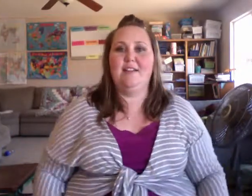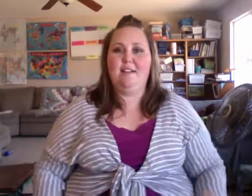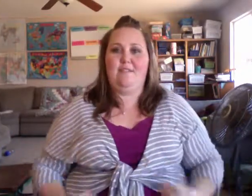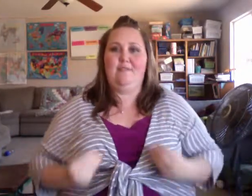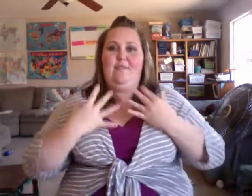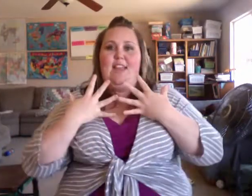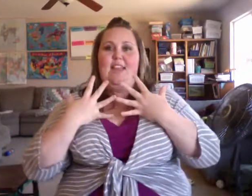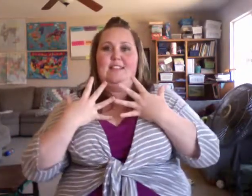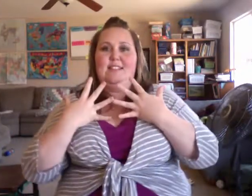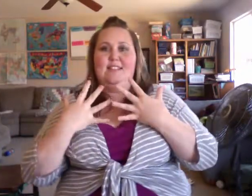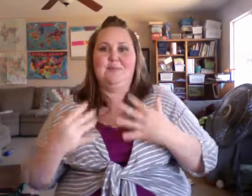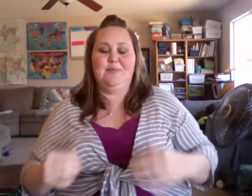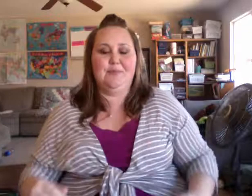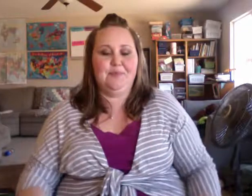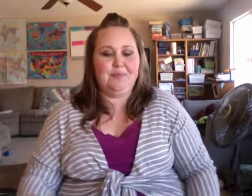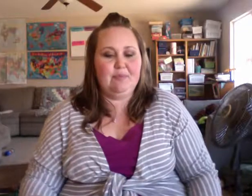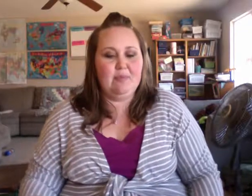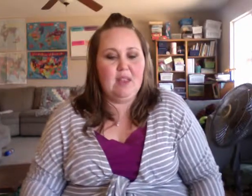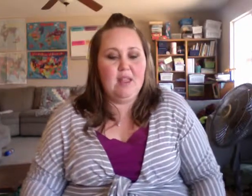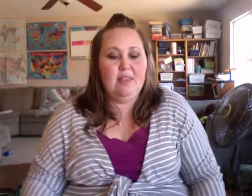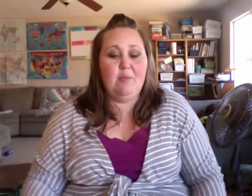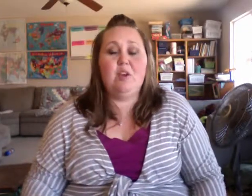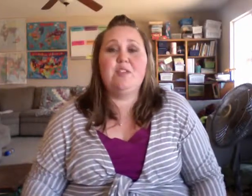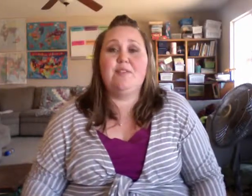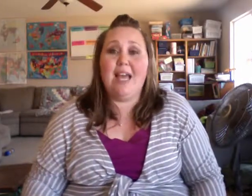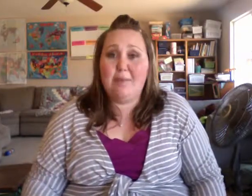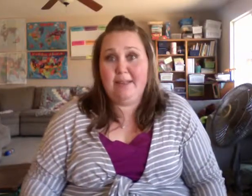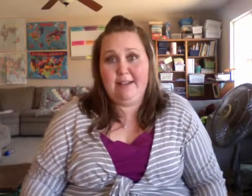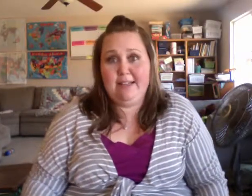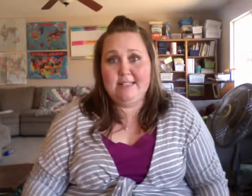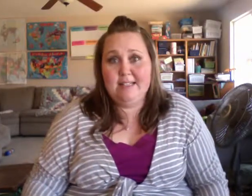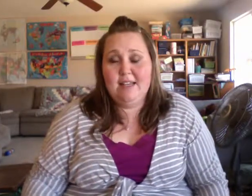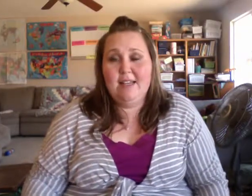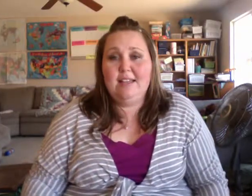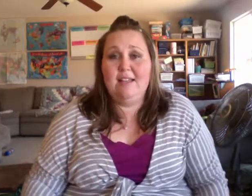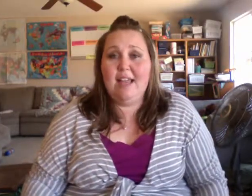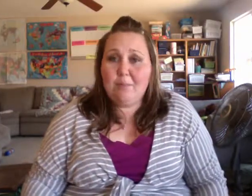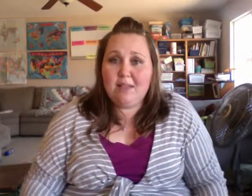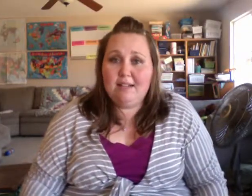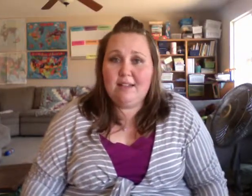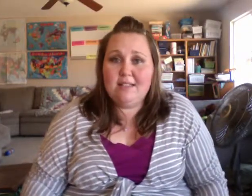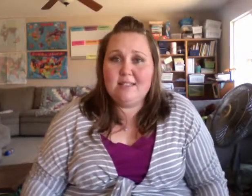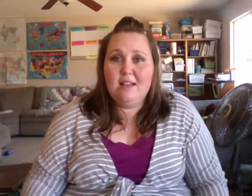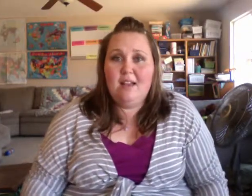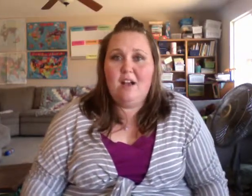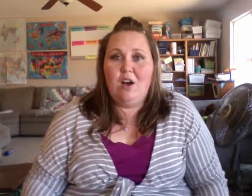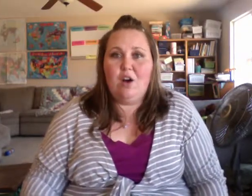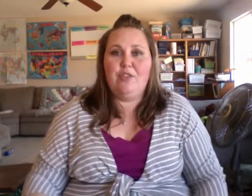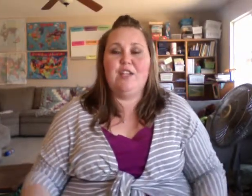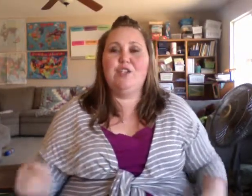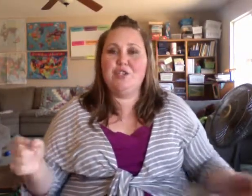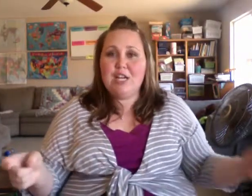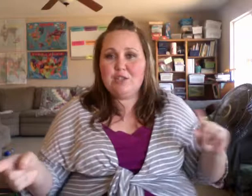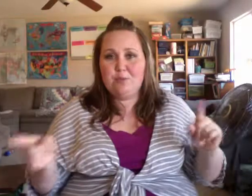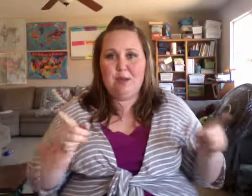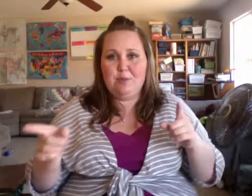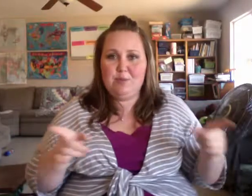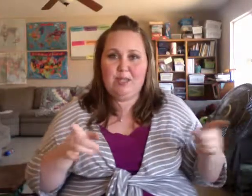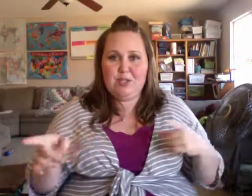veins. Then we also have capillaries. Now capillaries are the exchange point between the